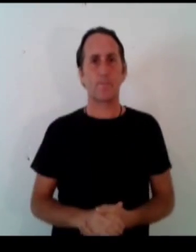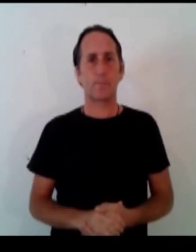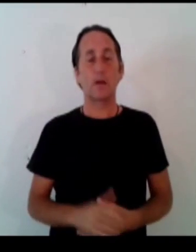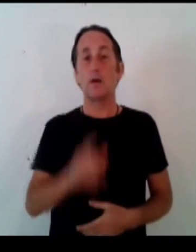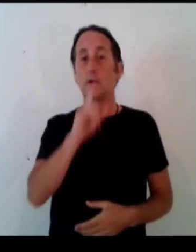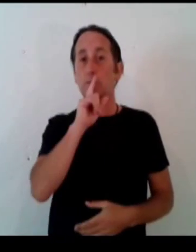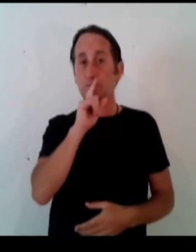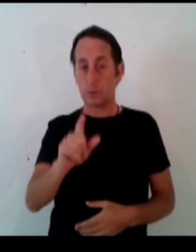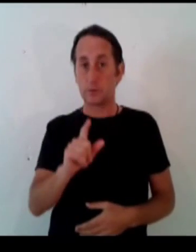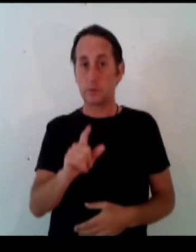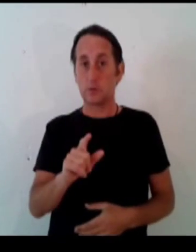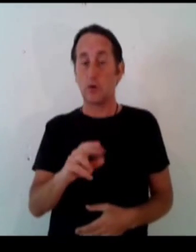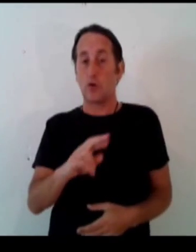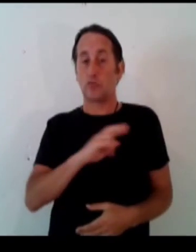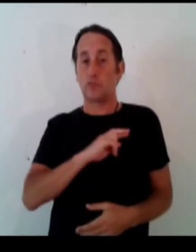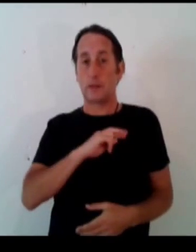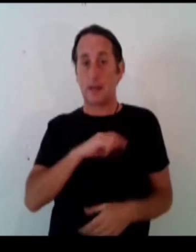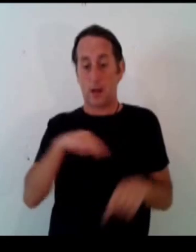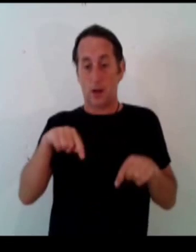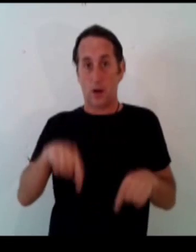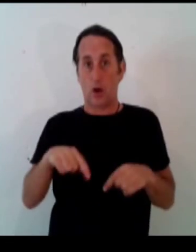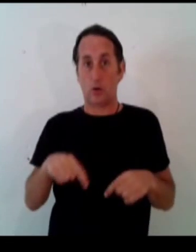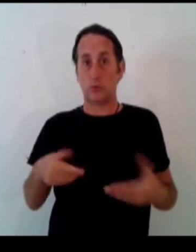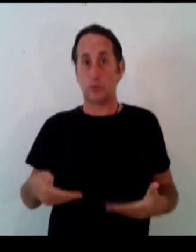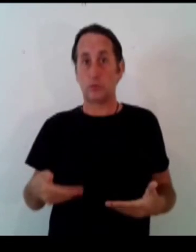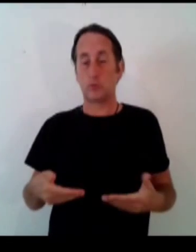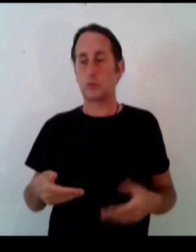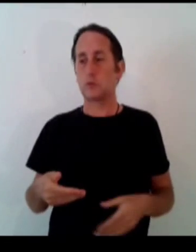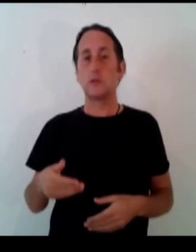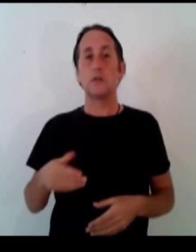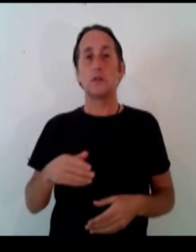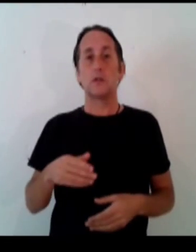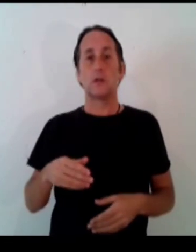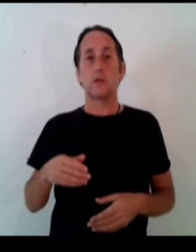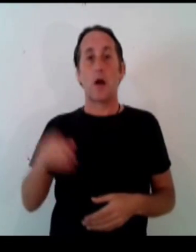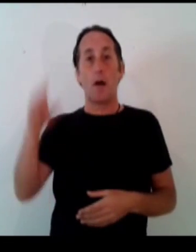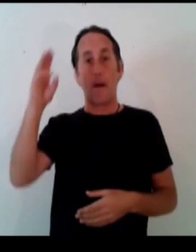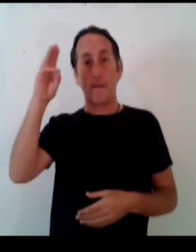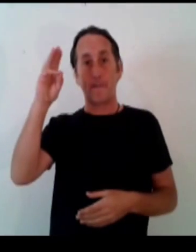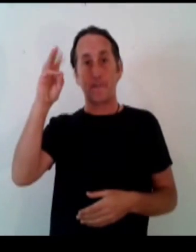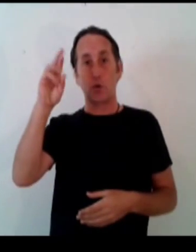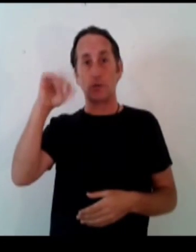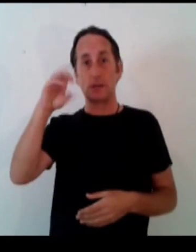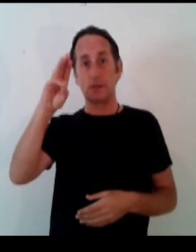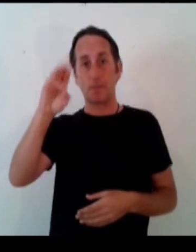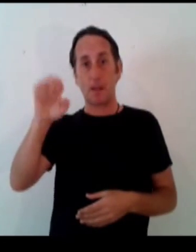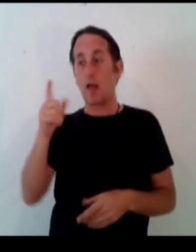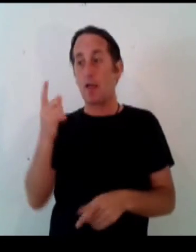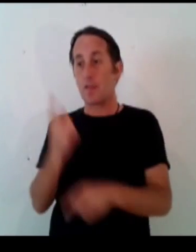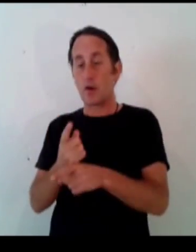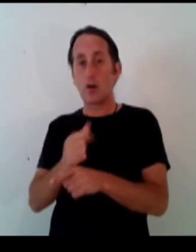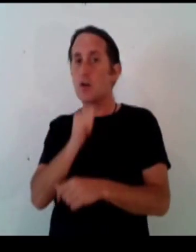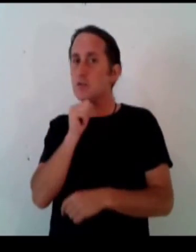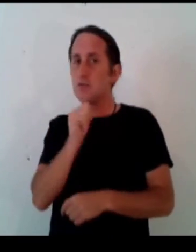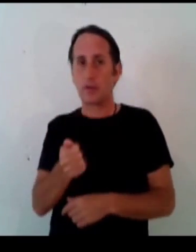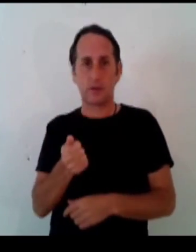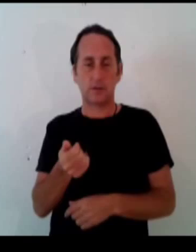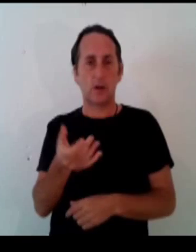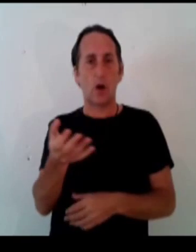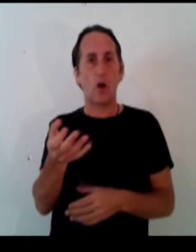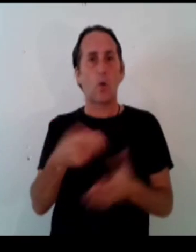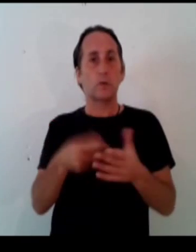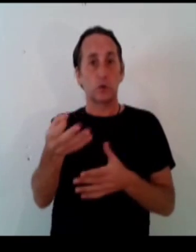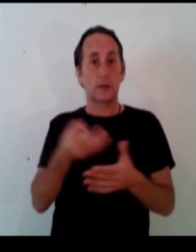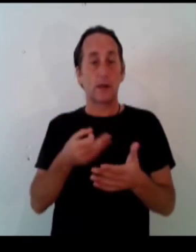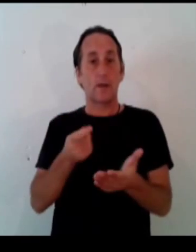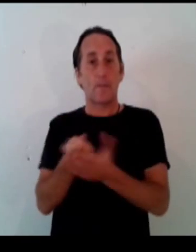is paid back but the thing in the thing is in reality there is no principle there when you